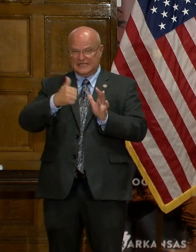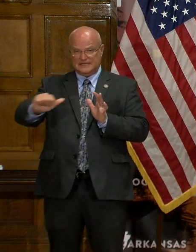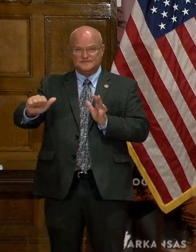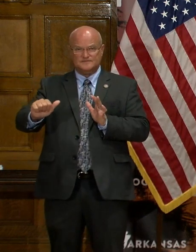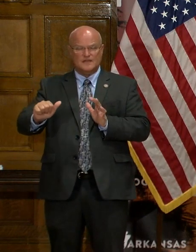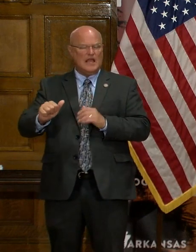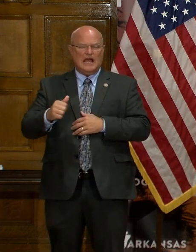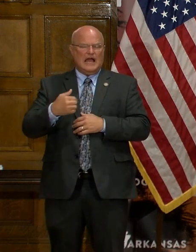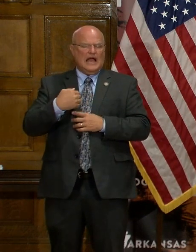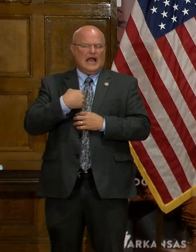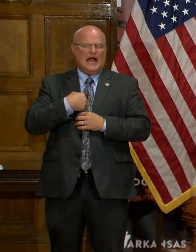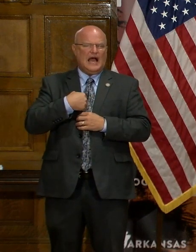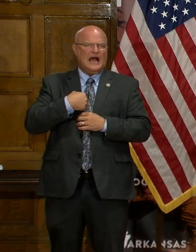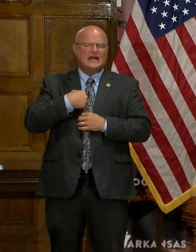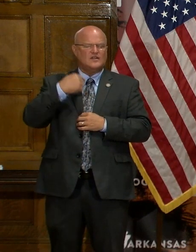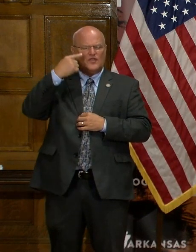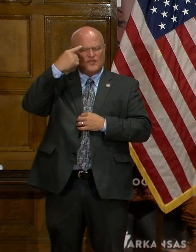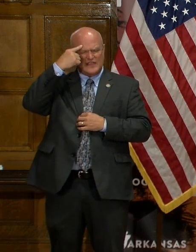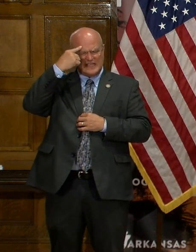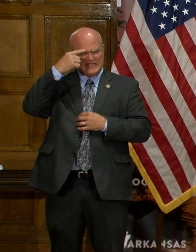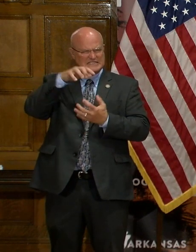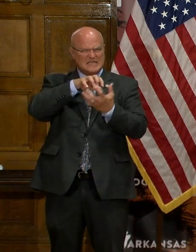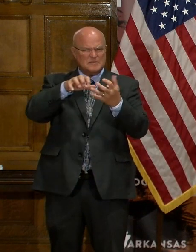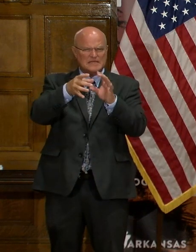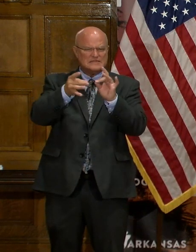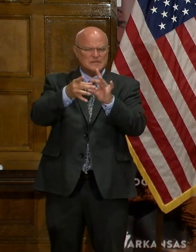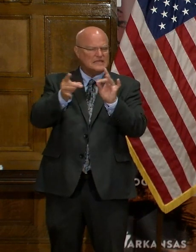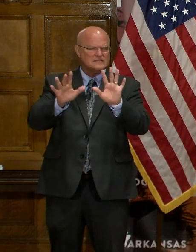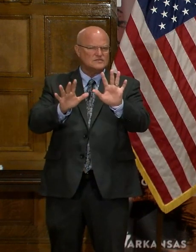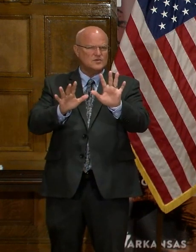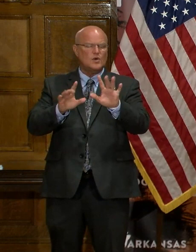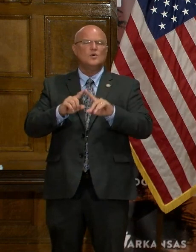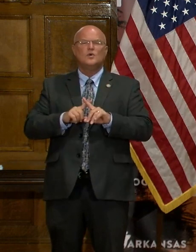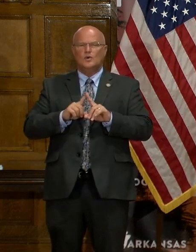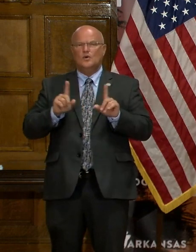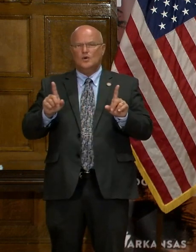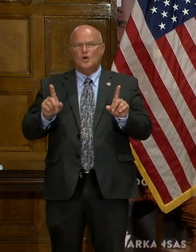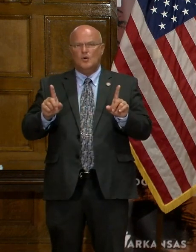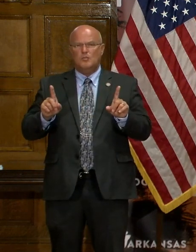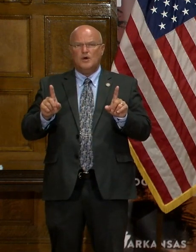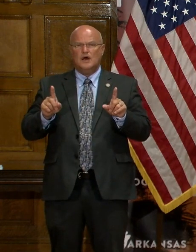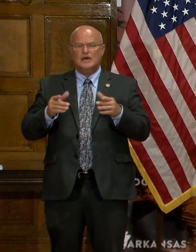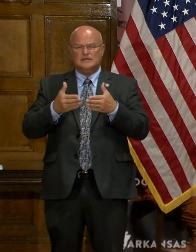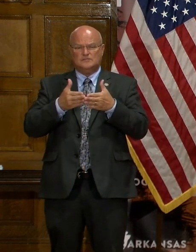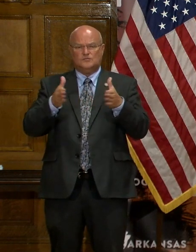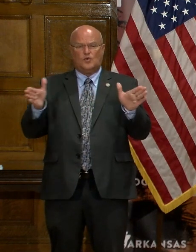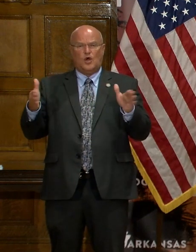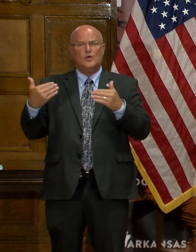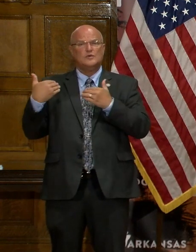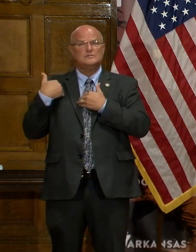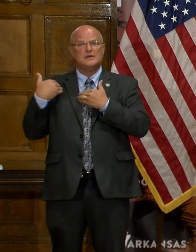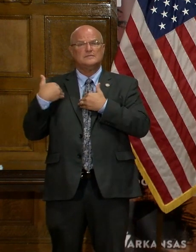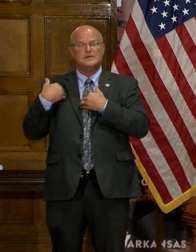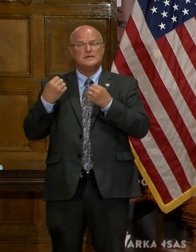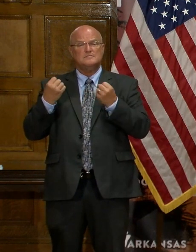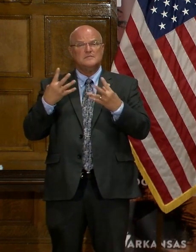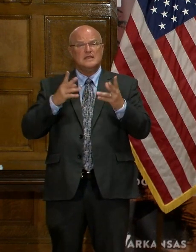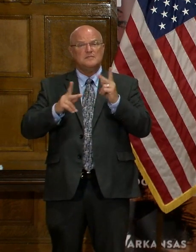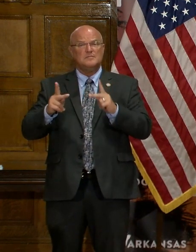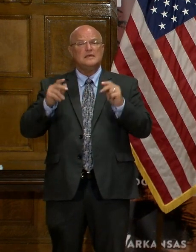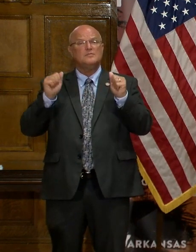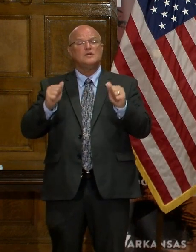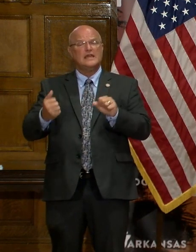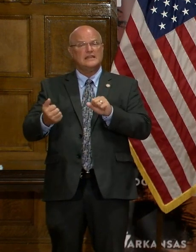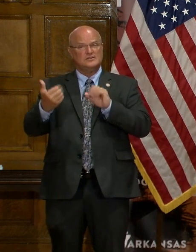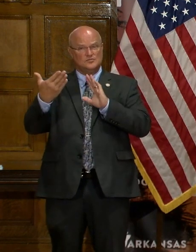you I don't believe that's a mixed message. But it is a broad responsibility that a number of people can